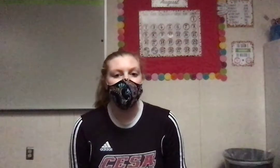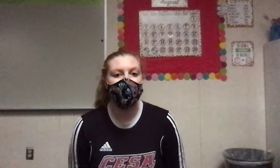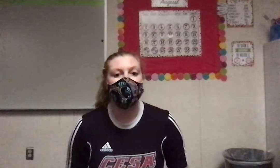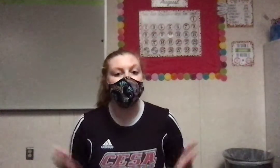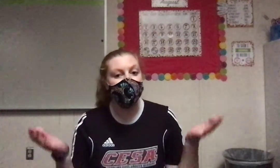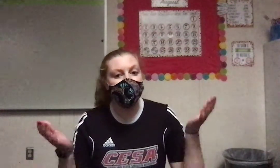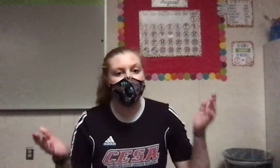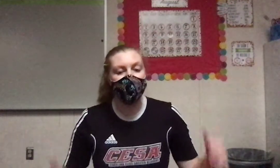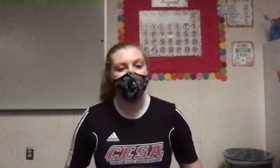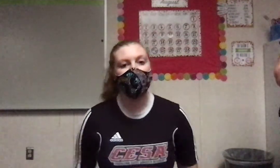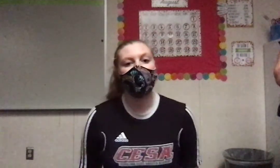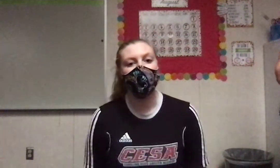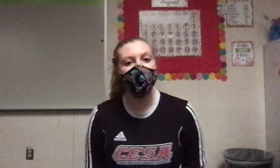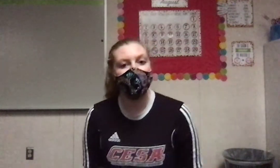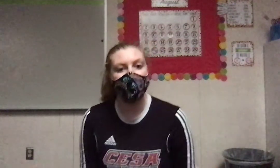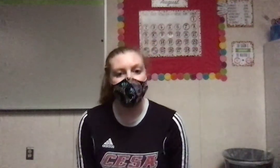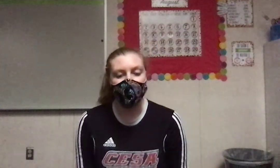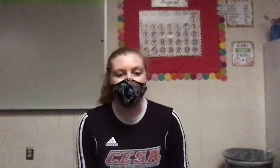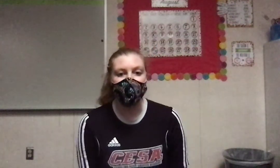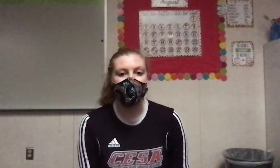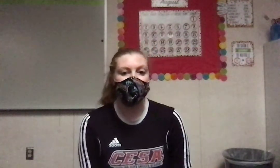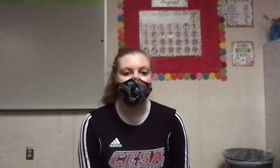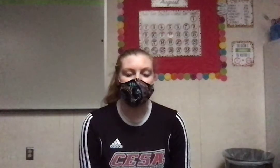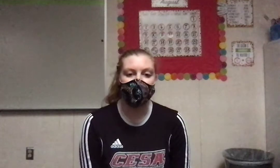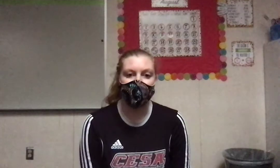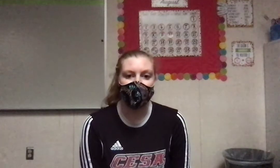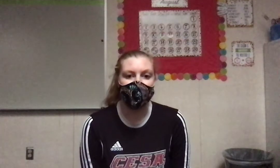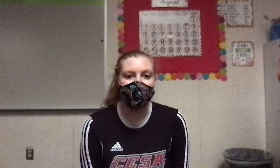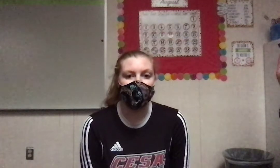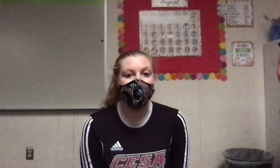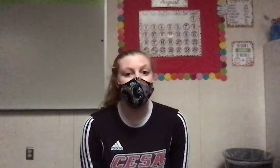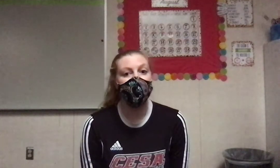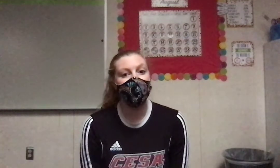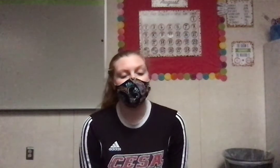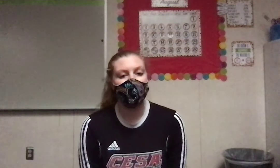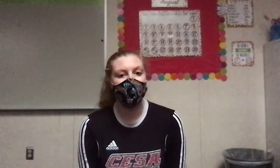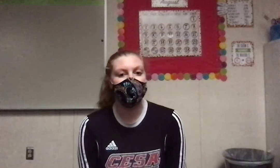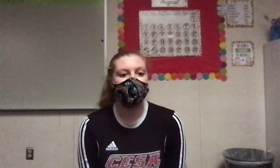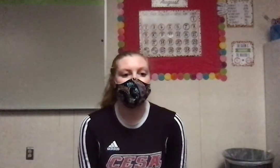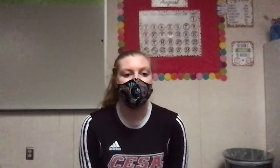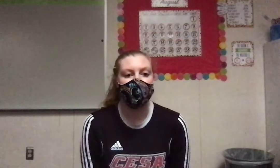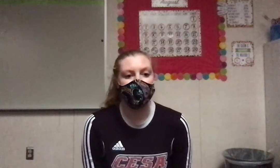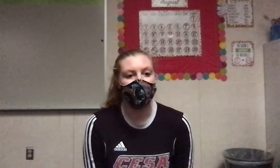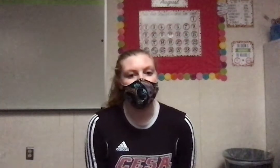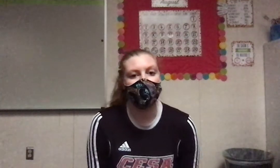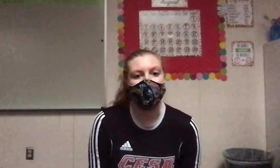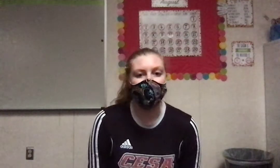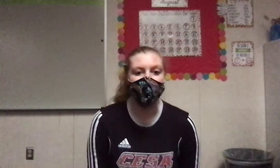This is going to be my first year teaching second grade and I am super excited to get to know each and every one of you guys.